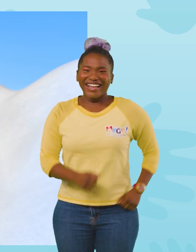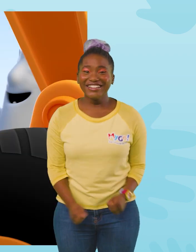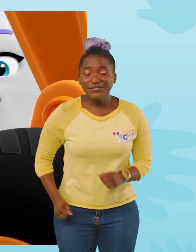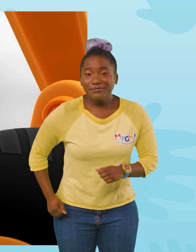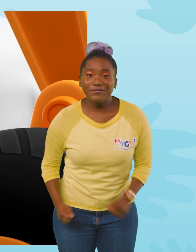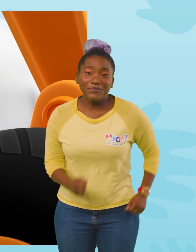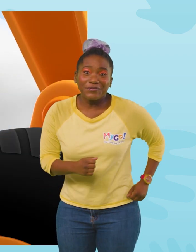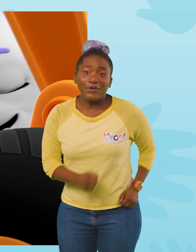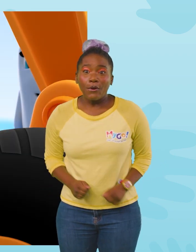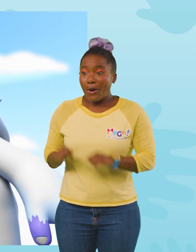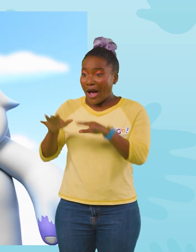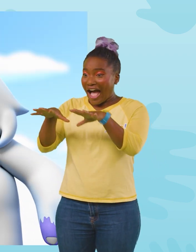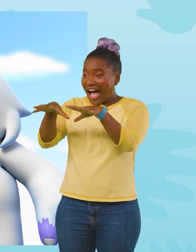Wooh! Nice!